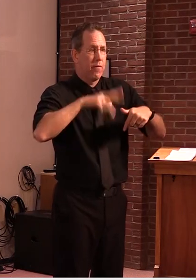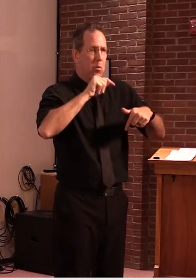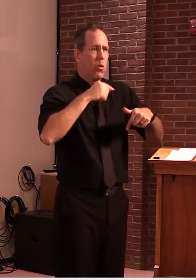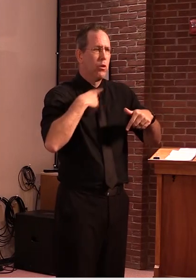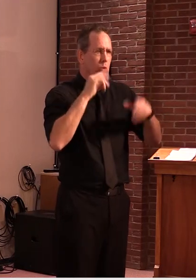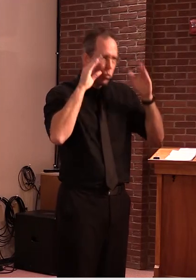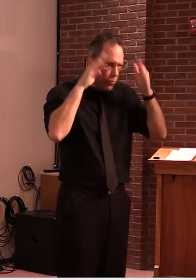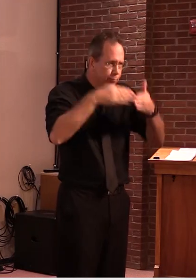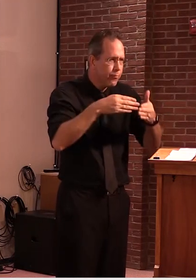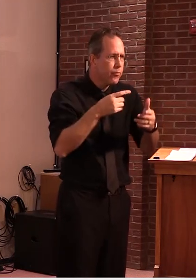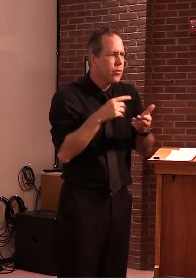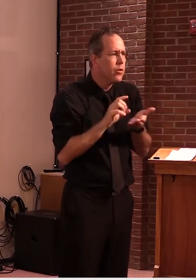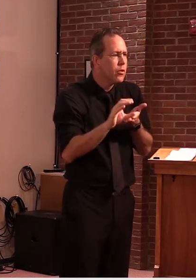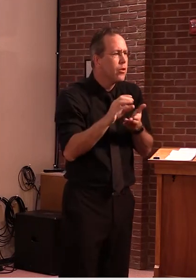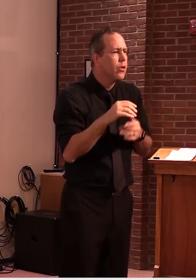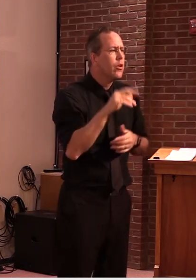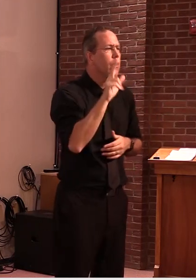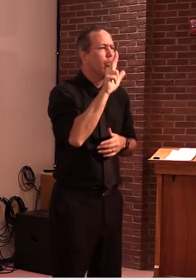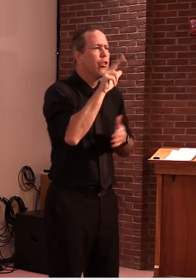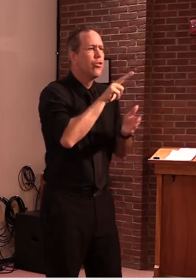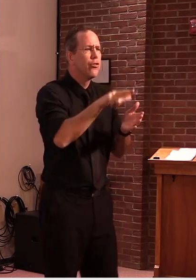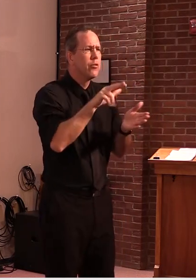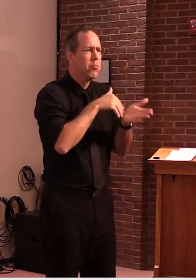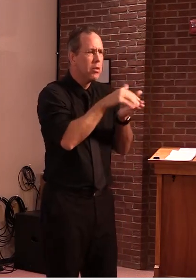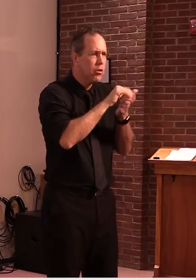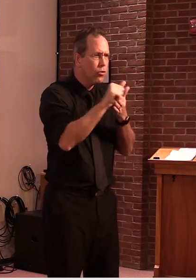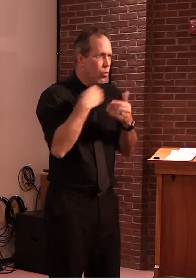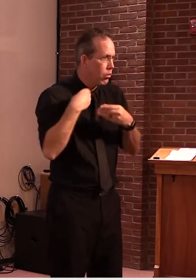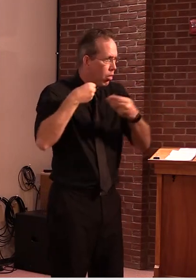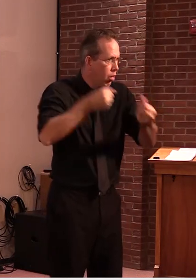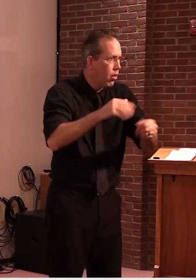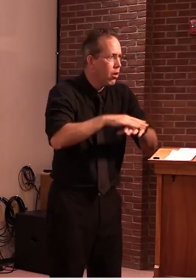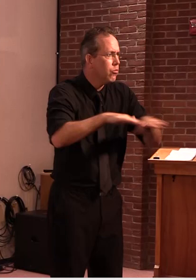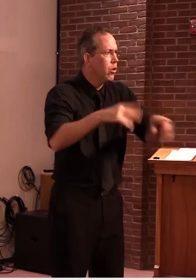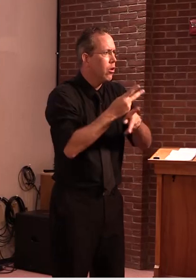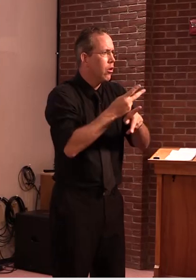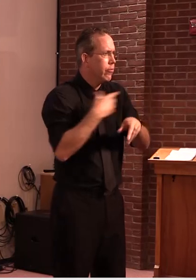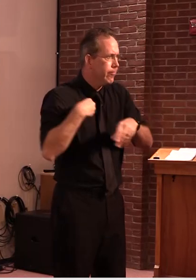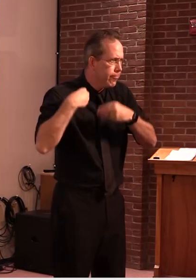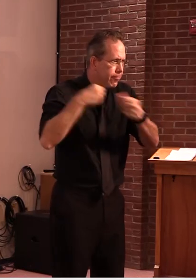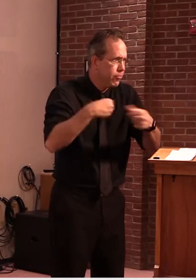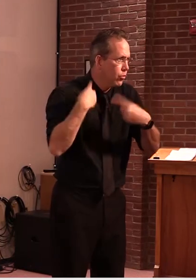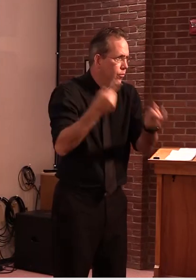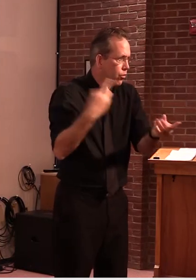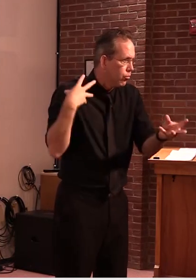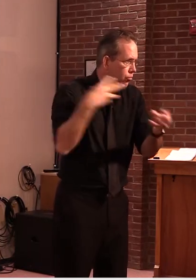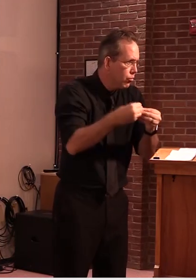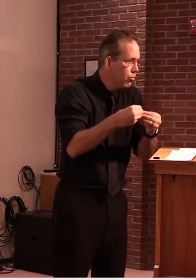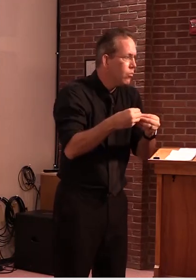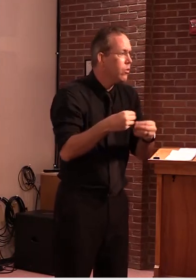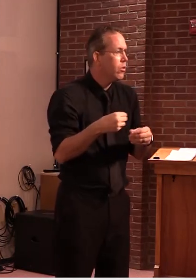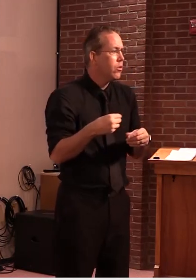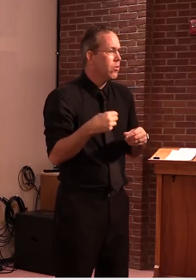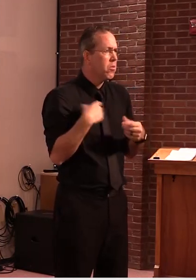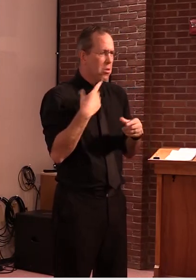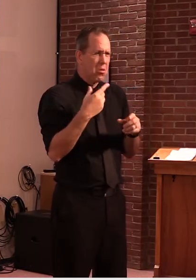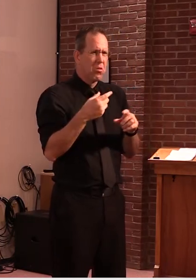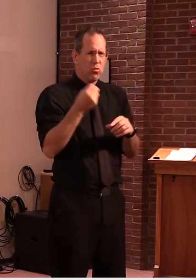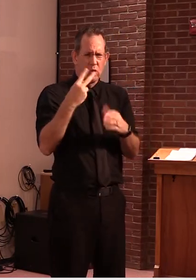out of the the the the total of these programs plus what we have announced today that the legislature